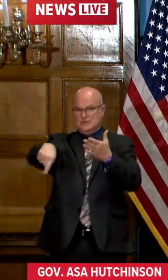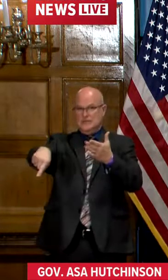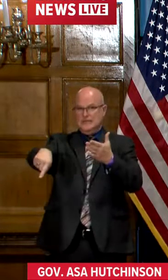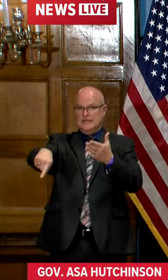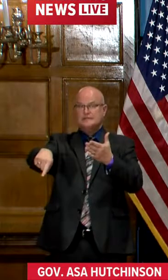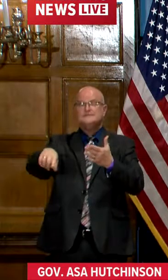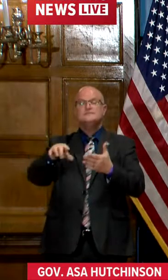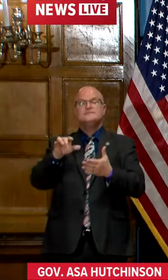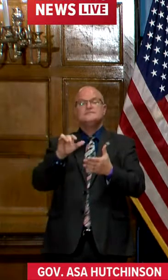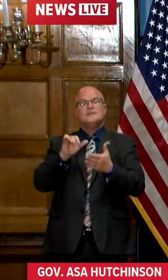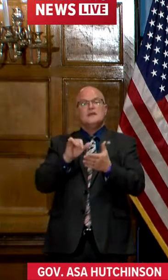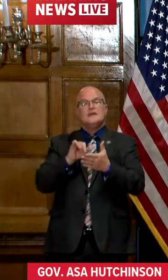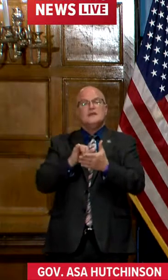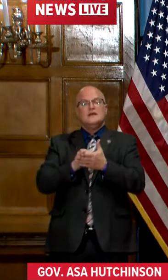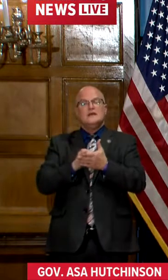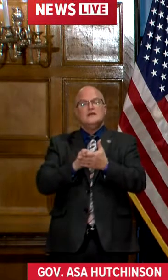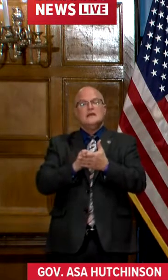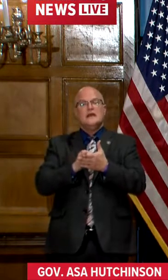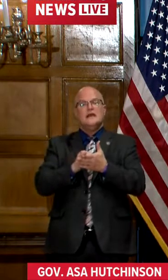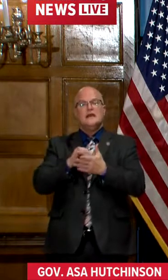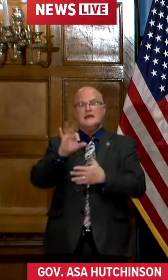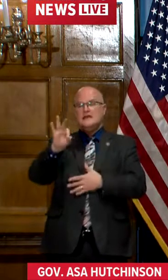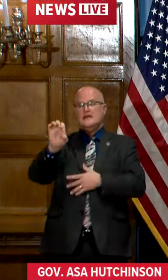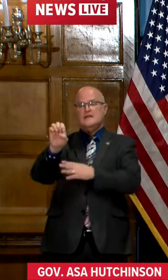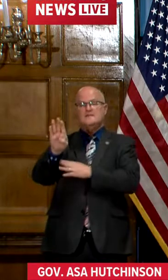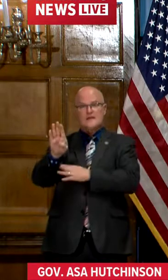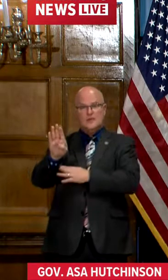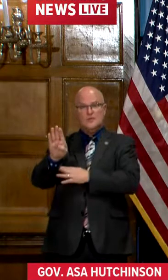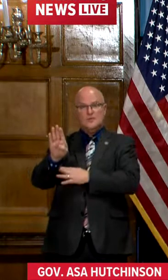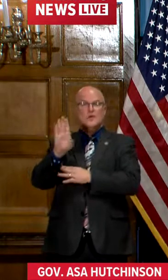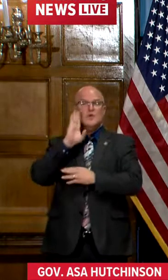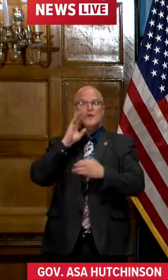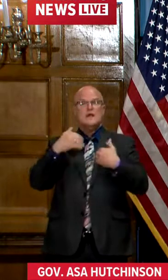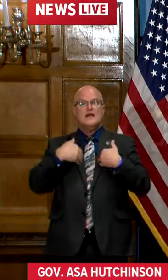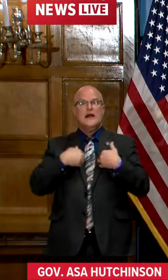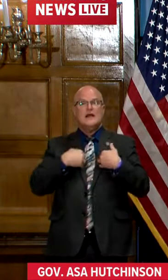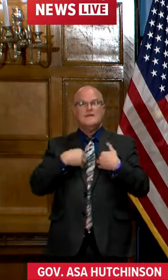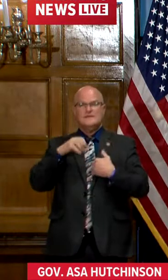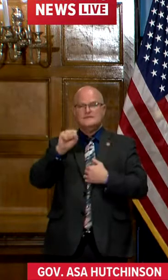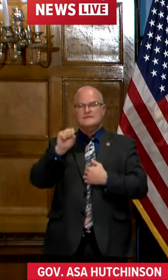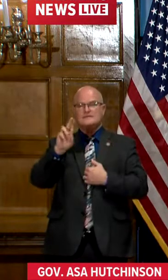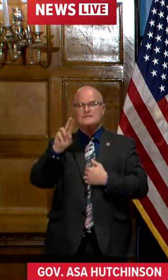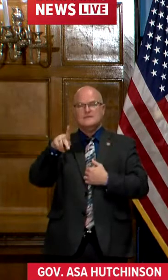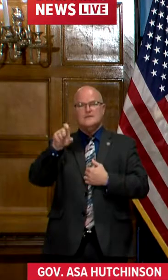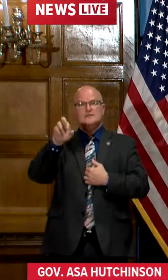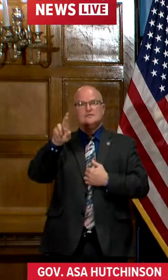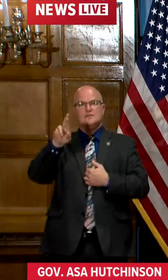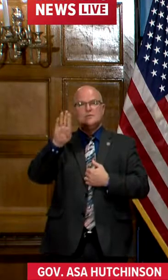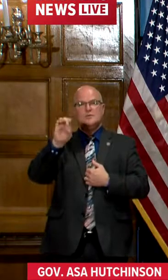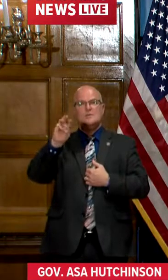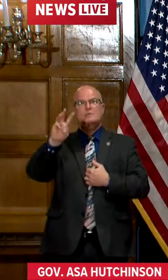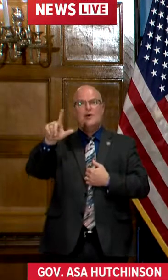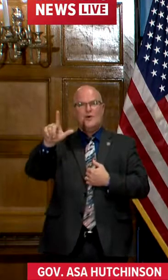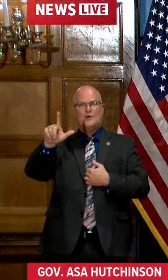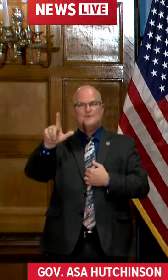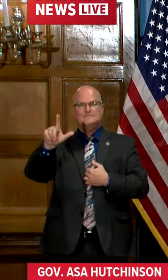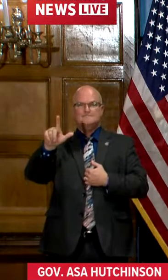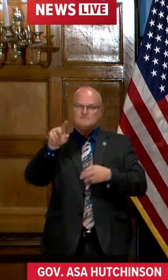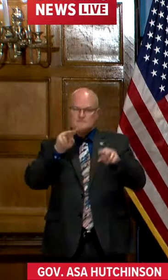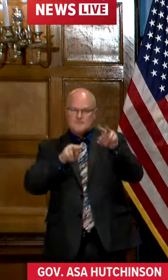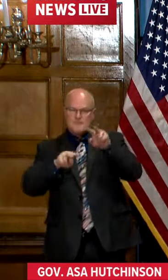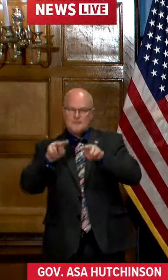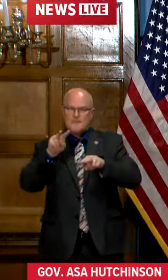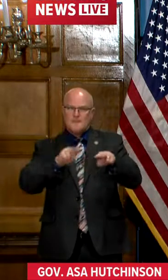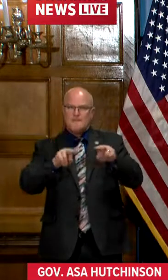that uh in uh february we're going to have the super bowl uh and whenever you look at the